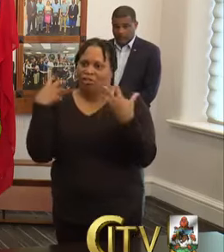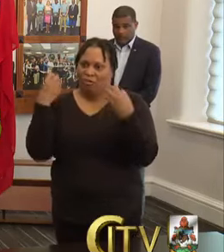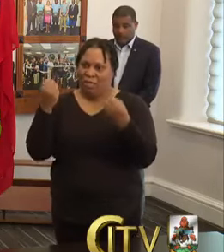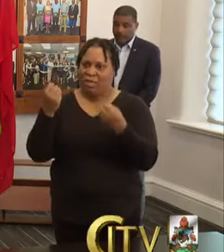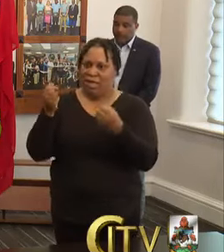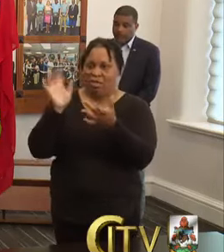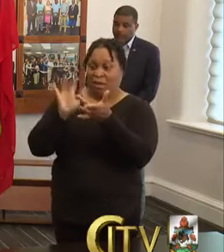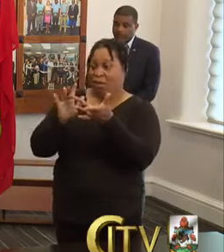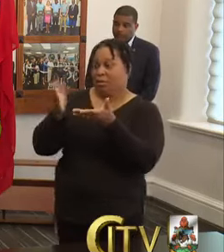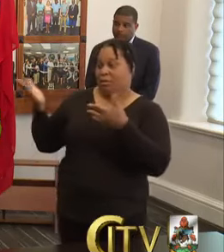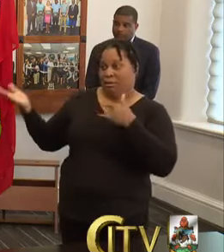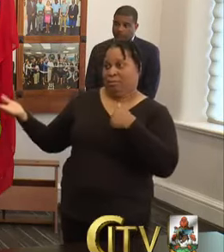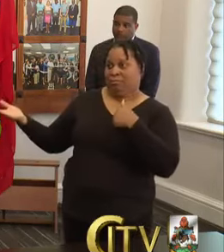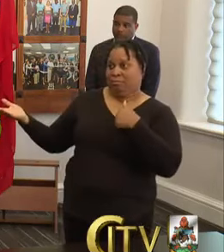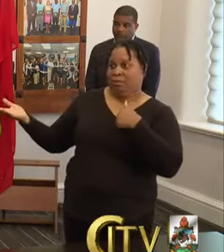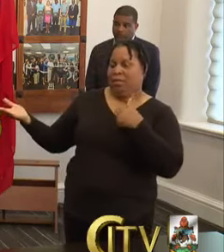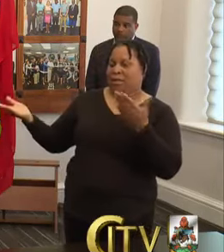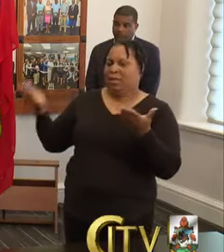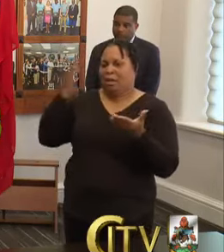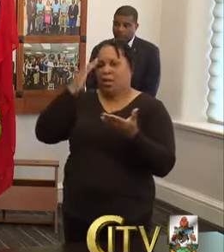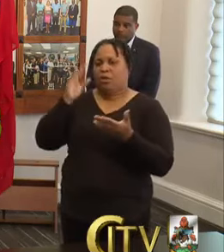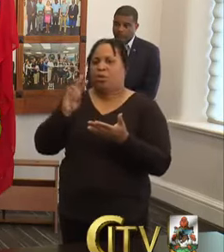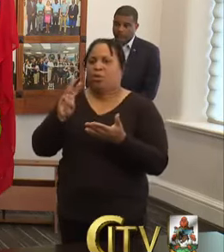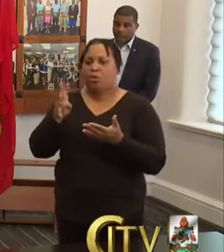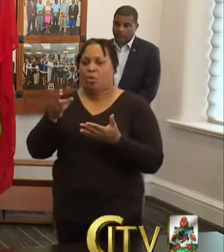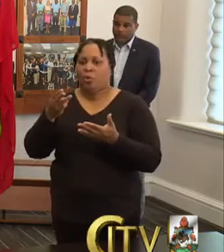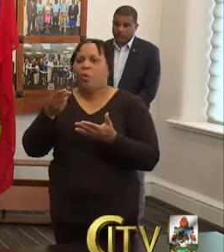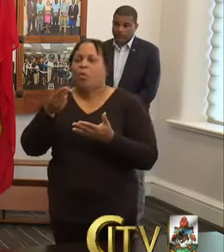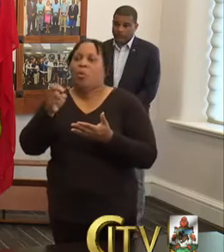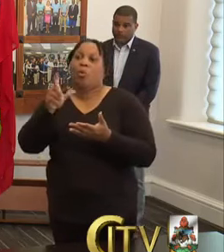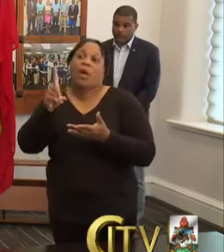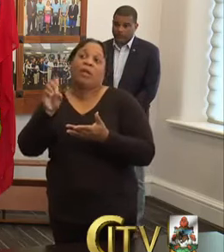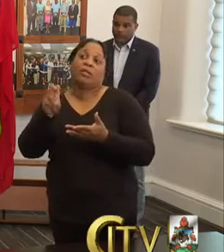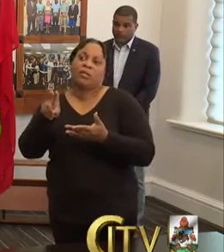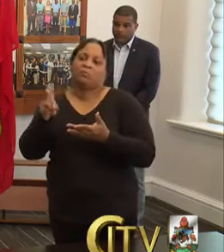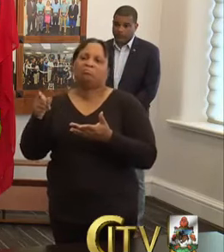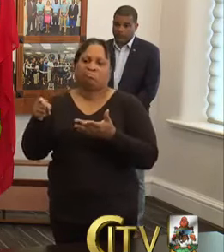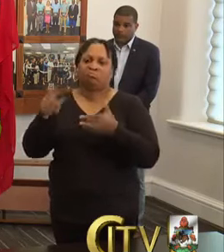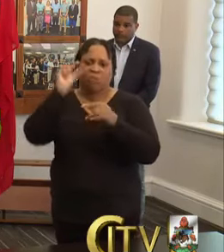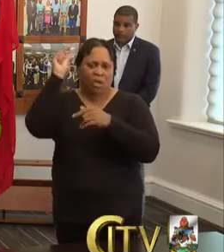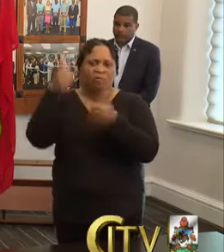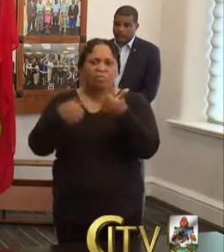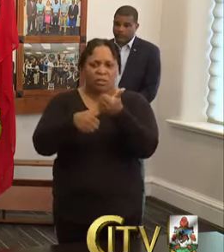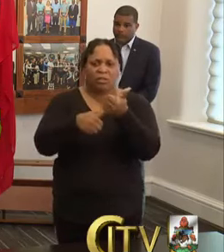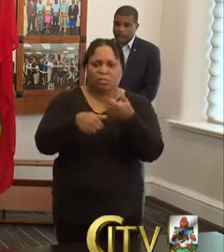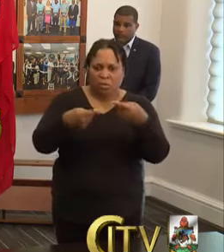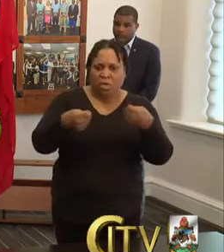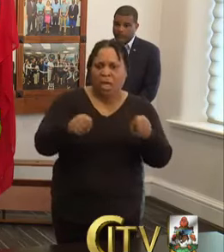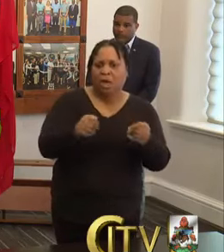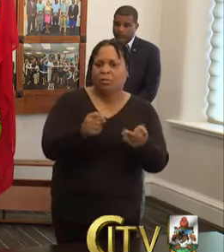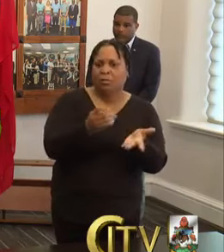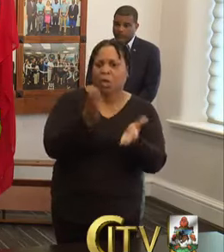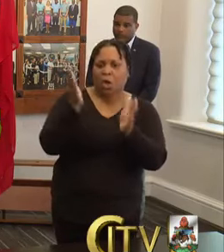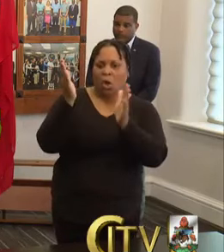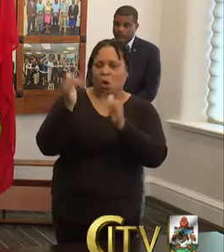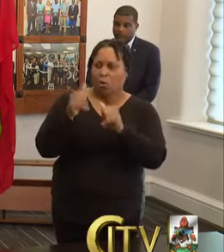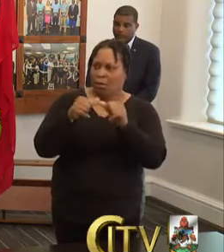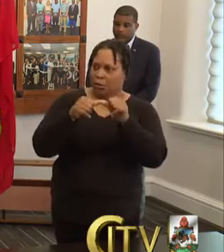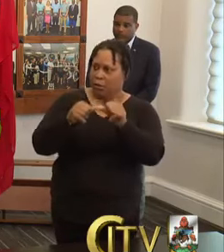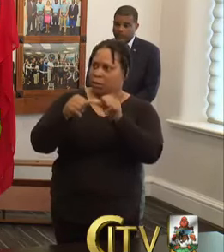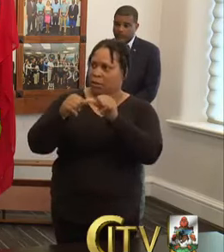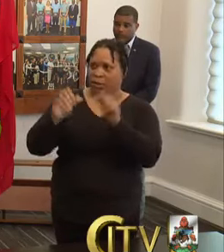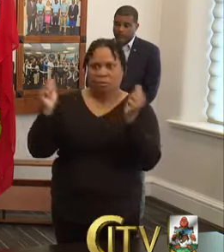today. Um, I know Dr. Weldon, uh, well and the government has supported her particular efforts and we're looking to continue, uh, to use all